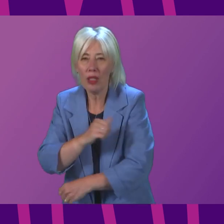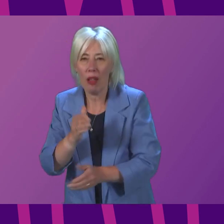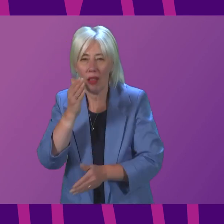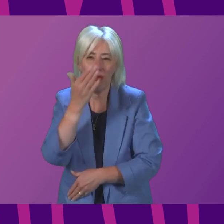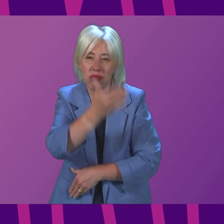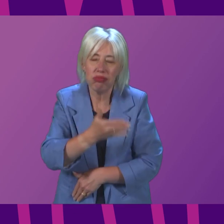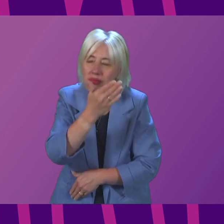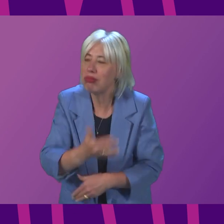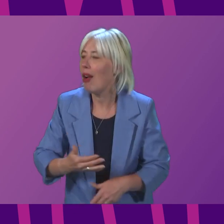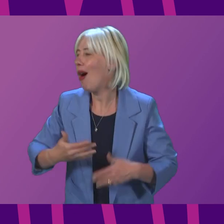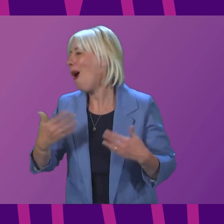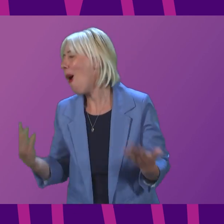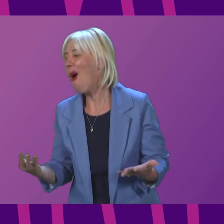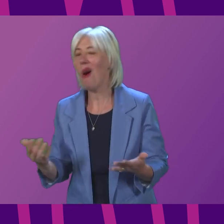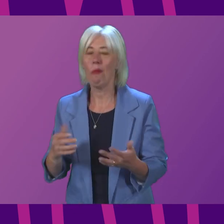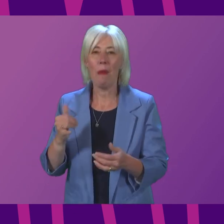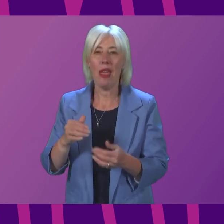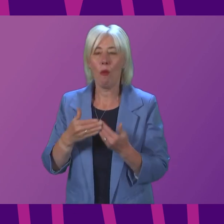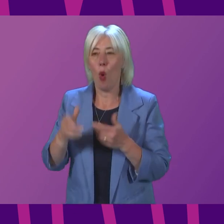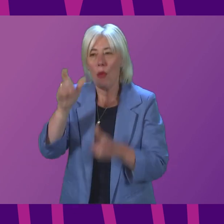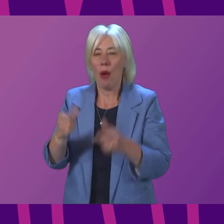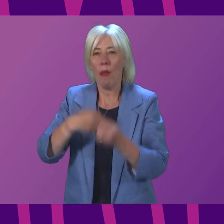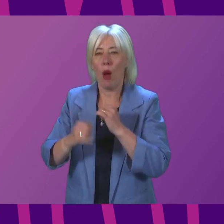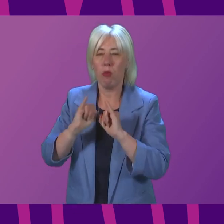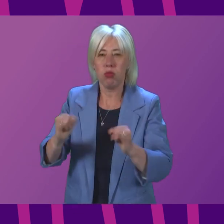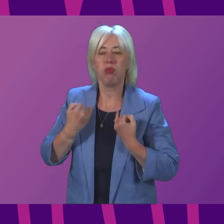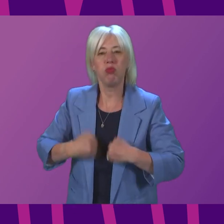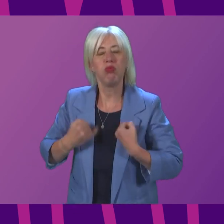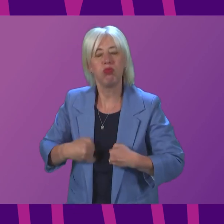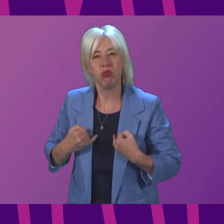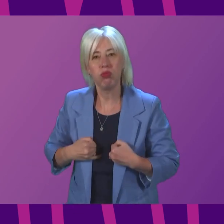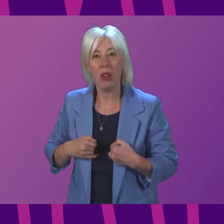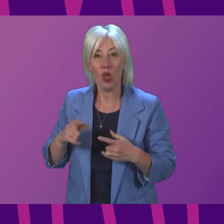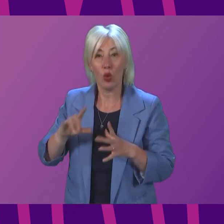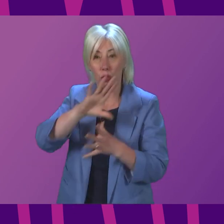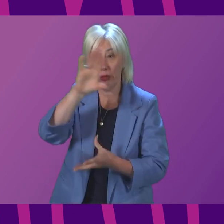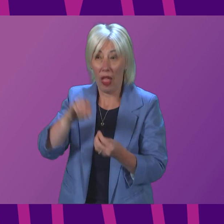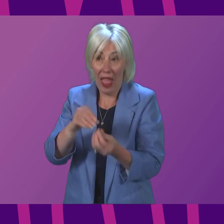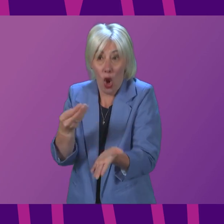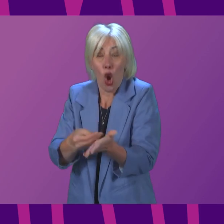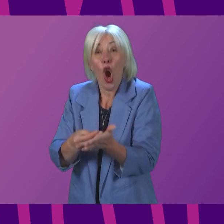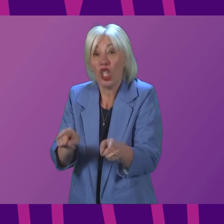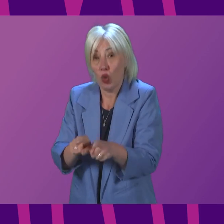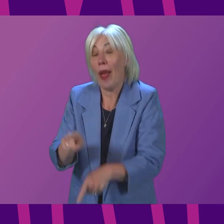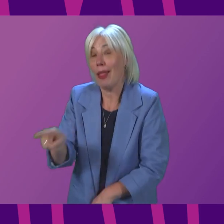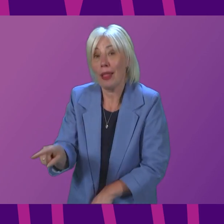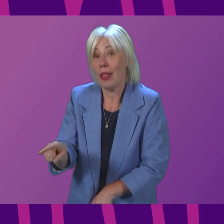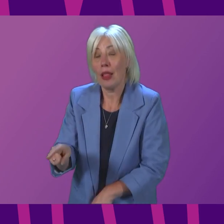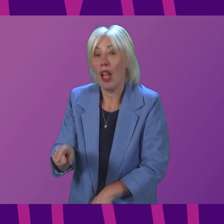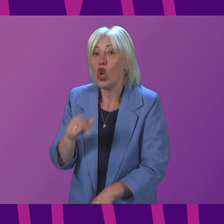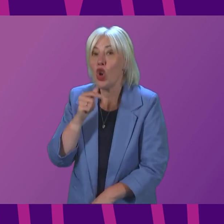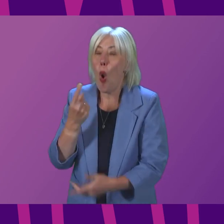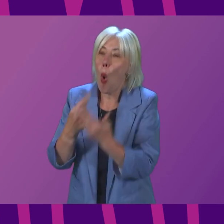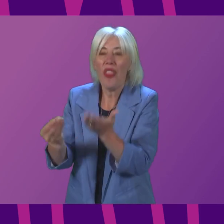and in terms of more people perhaps becoming seriously unwell. All of that has a cost as well. And that is not just a